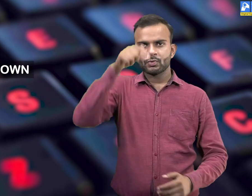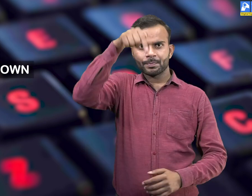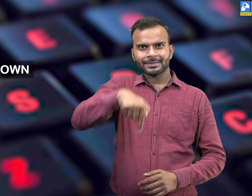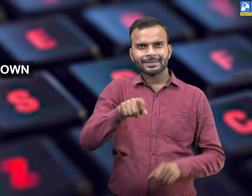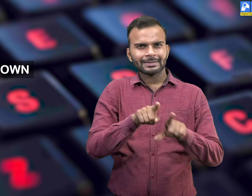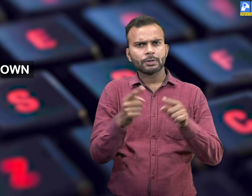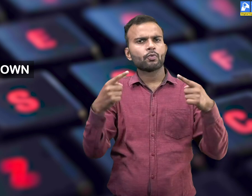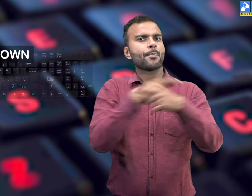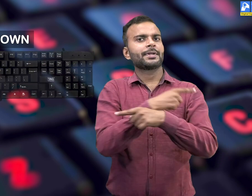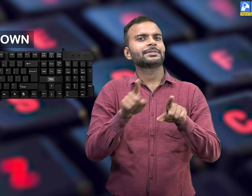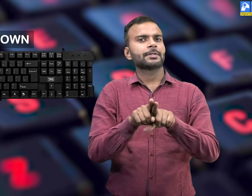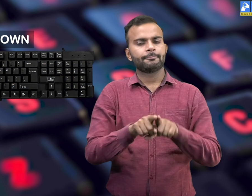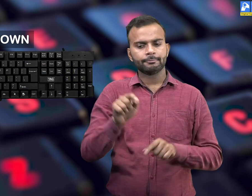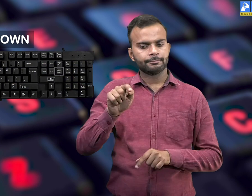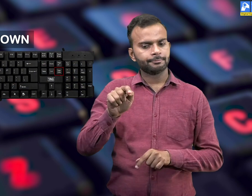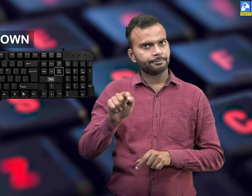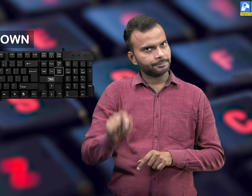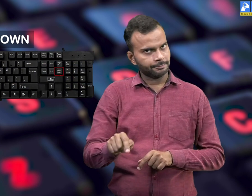Just suppose it to page up key.